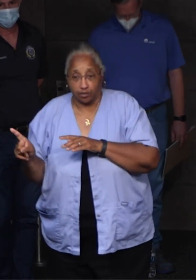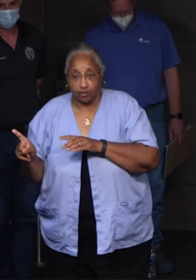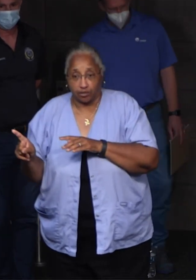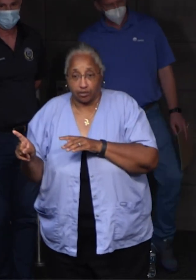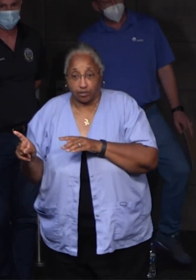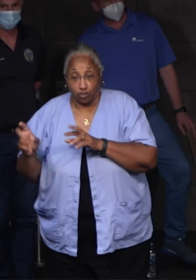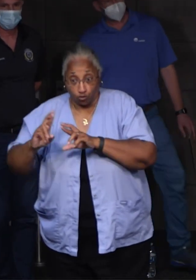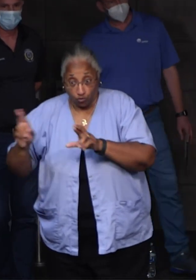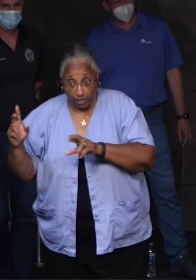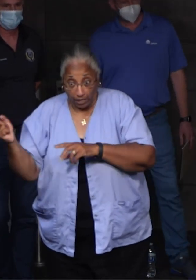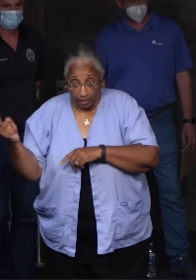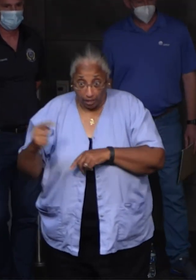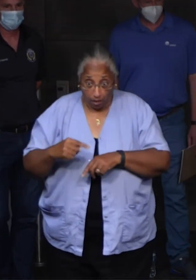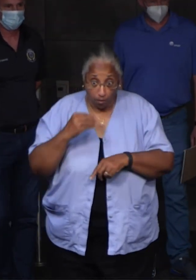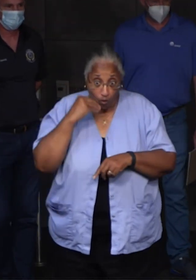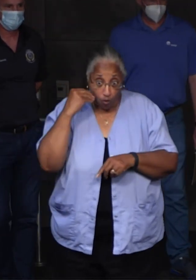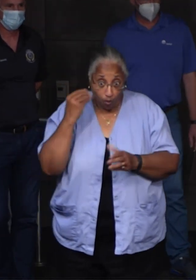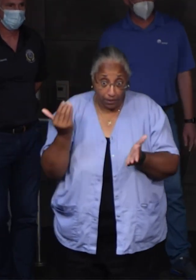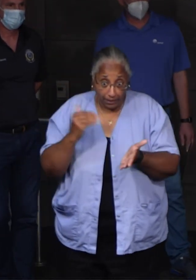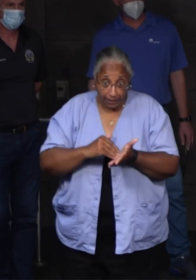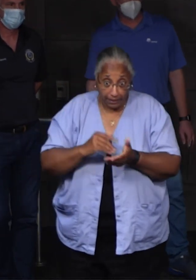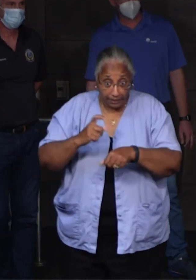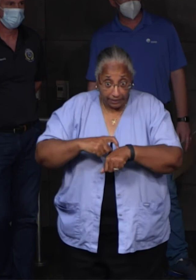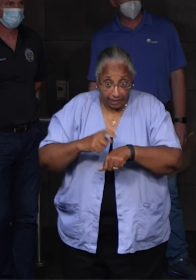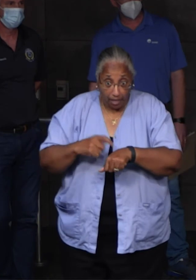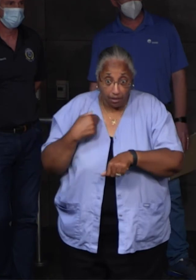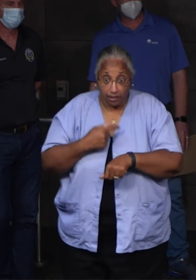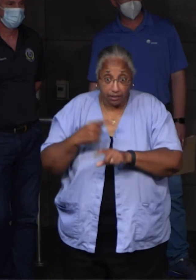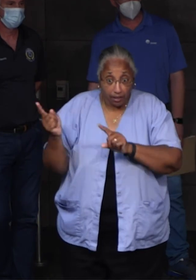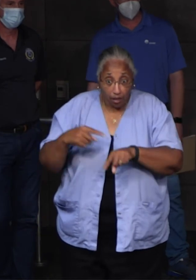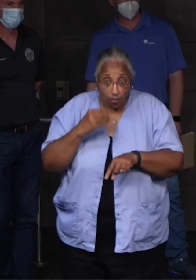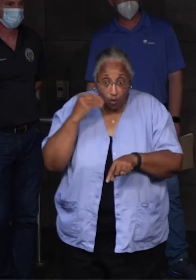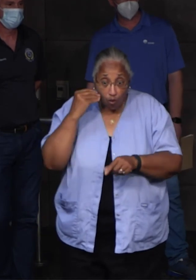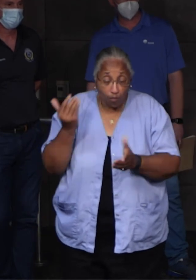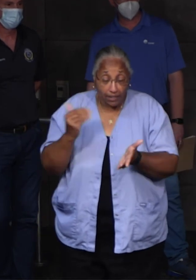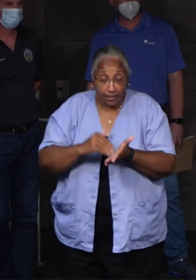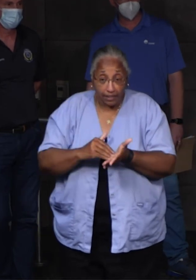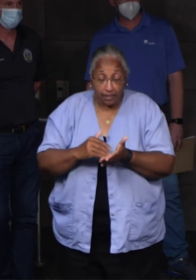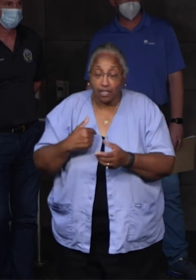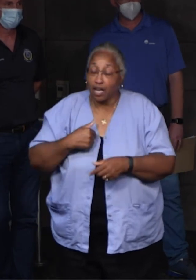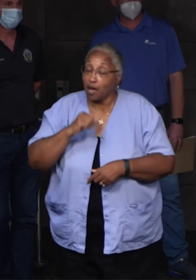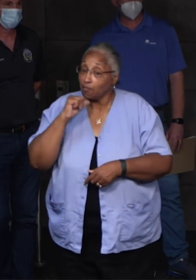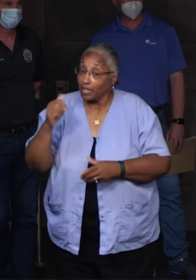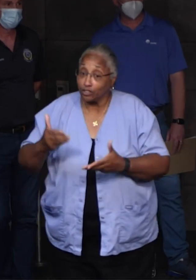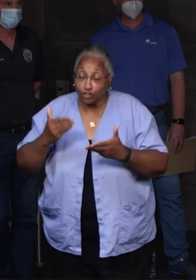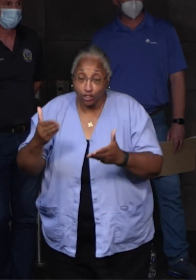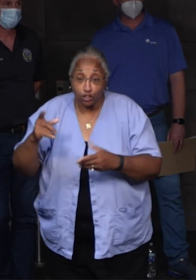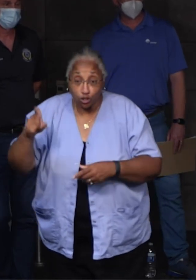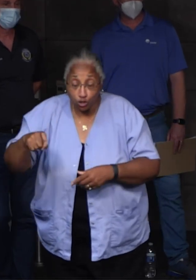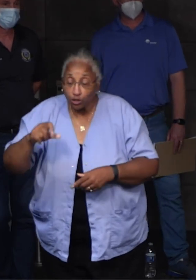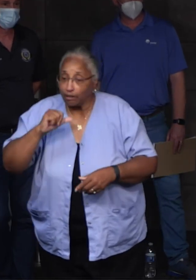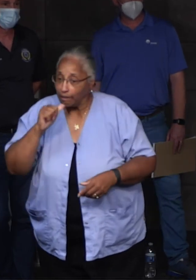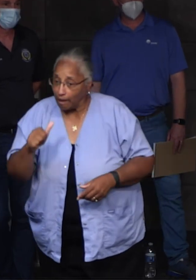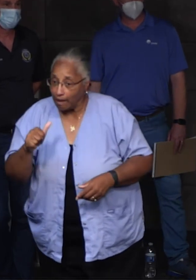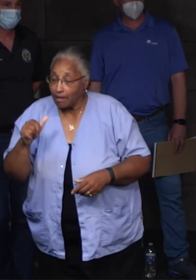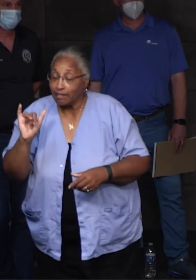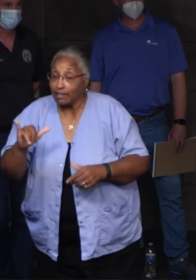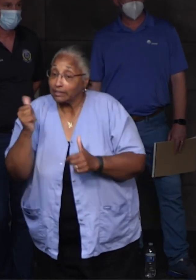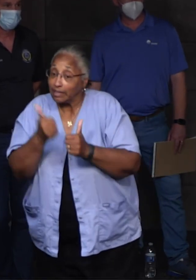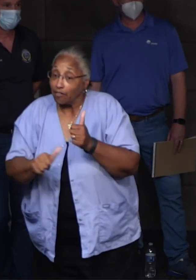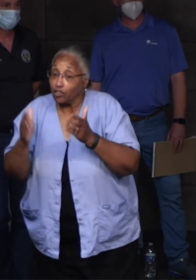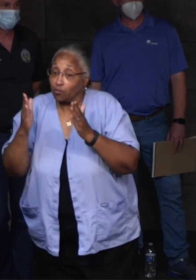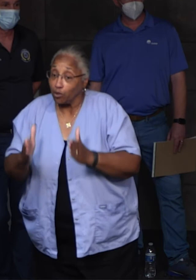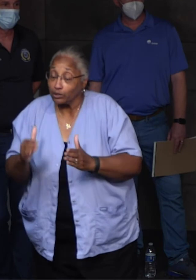Are we ready to come back? Is it time for us to come back? And I'm not going to suggest whether you should or you shouldn't. That's every person, every